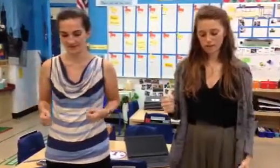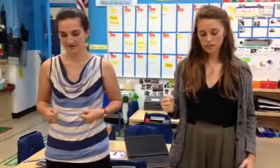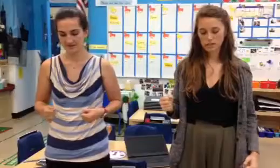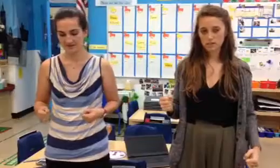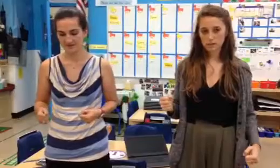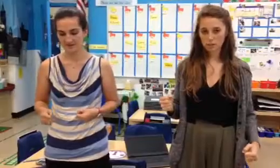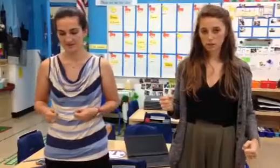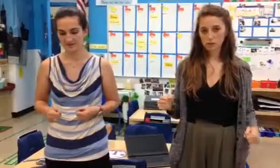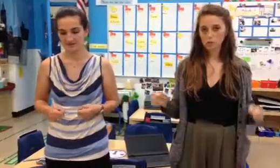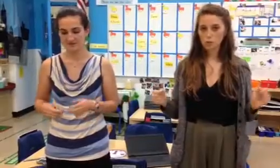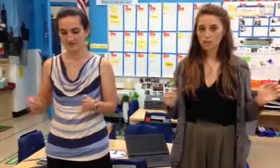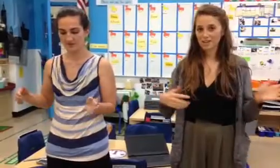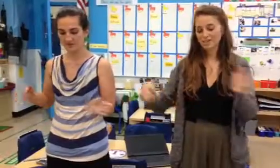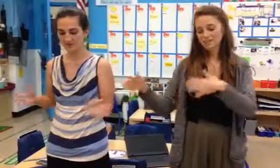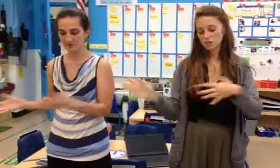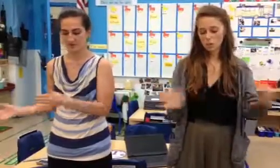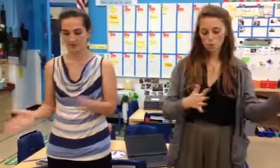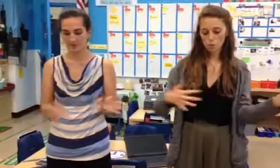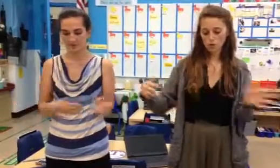W, wind, w.